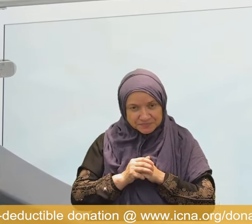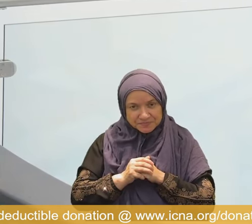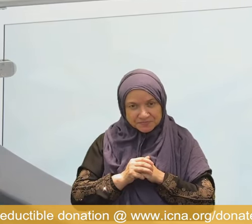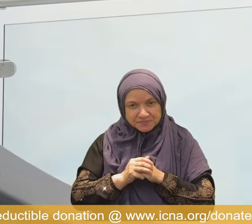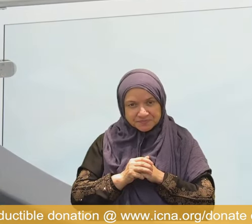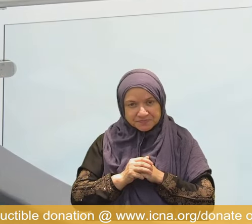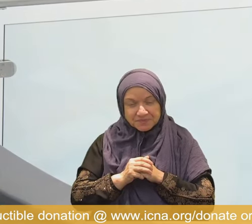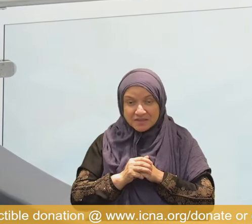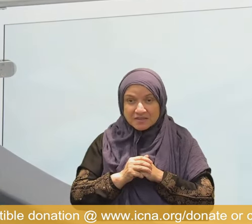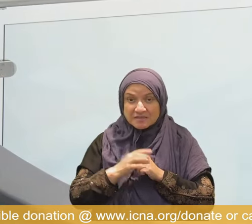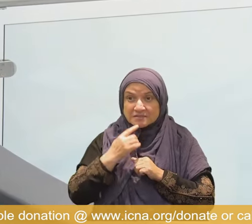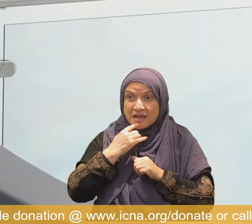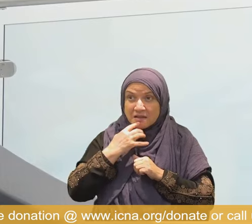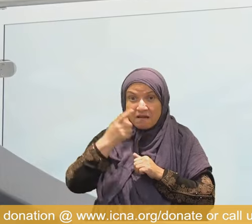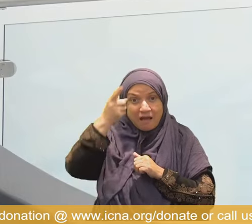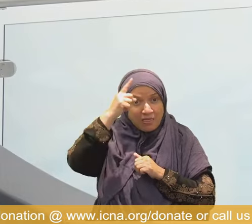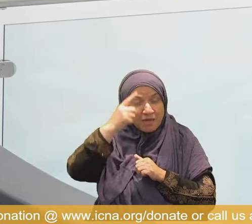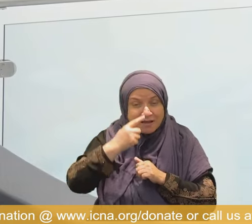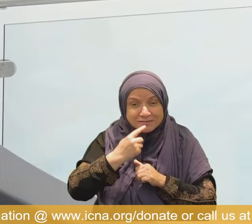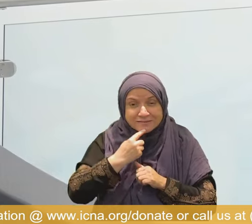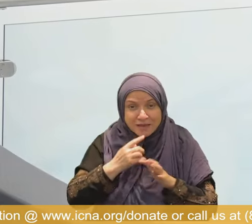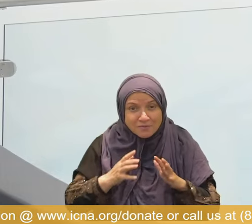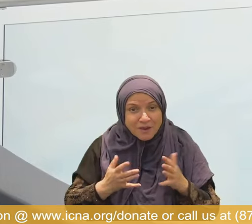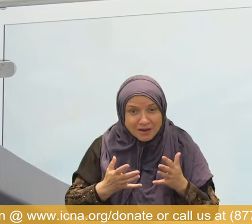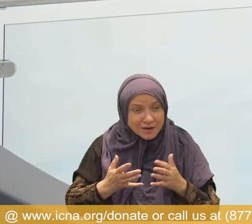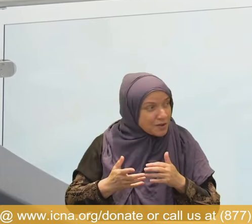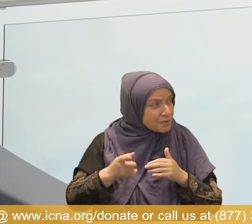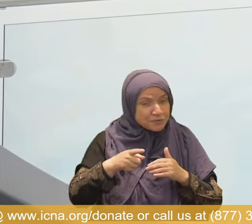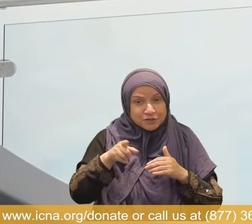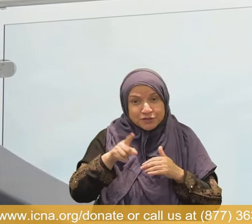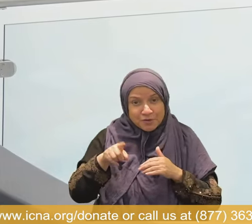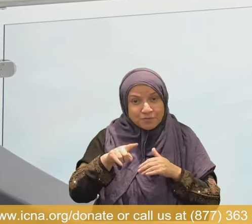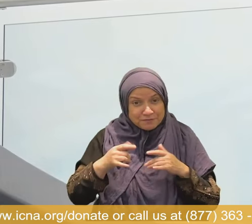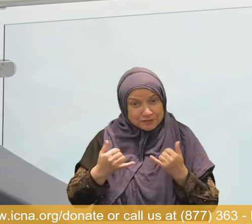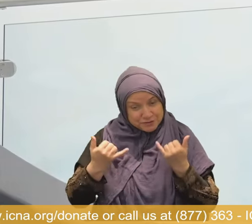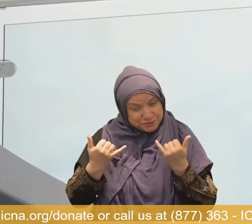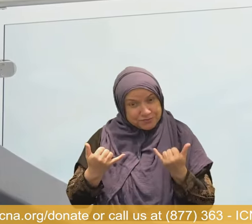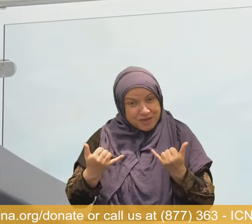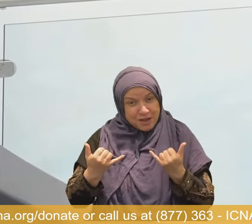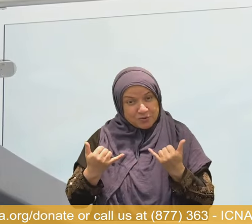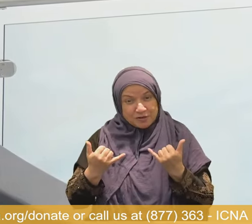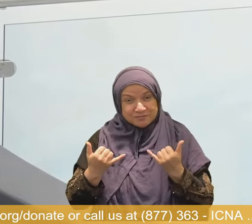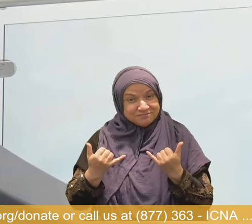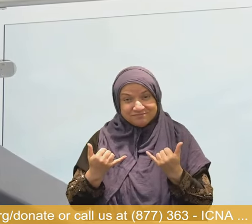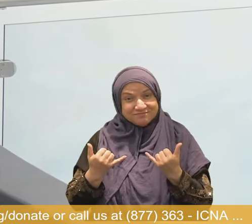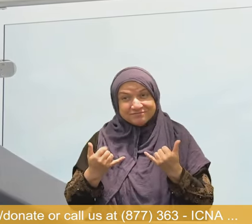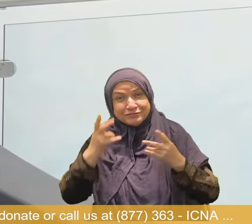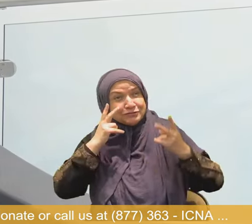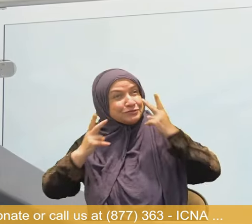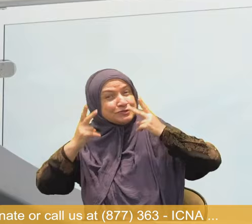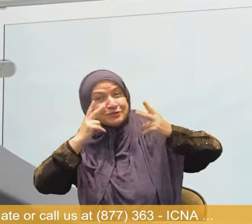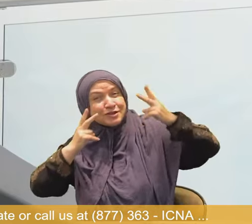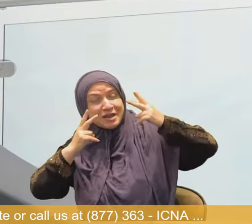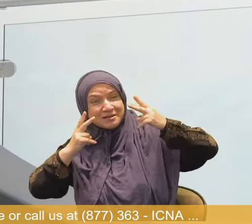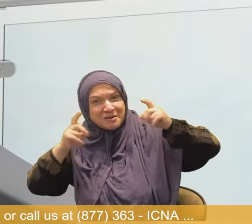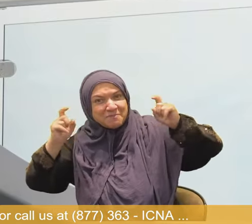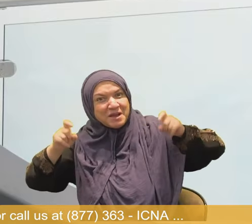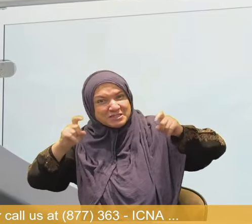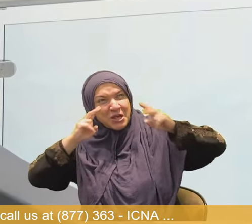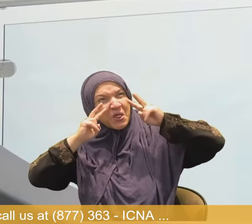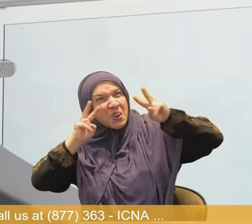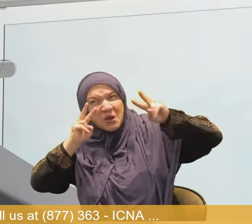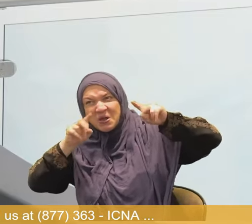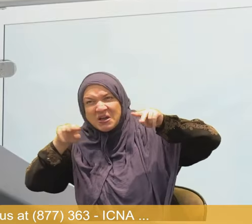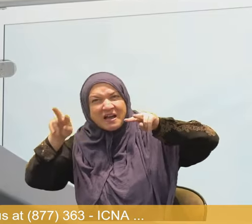you are self-conscious. Be God conscious. You are self-centric. Be God-centric.